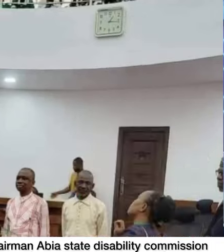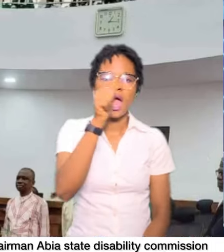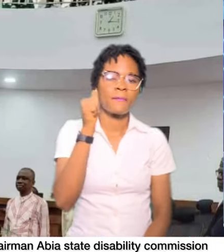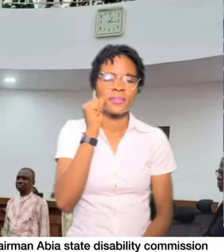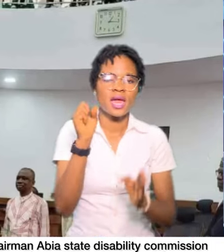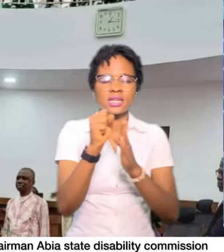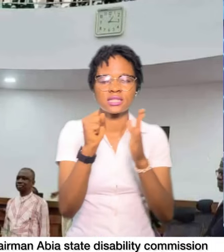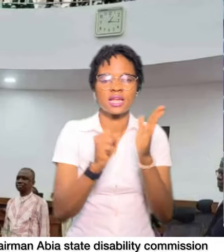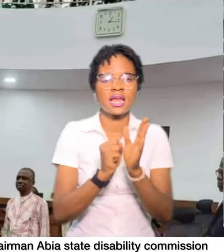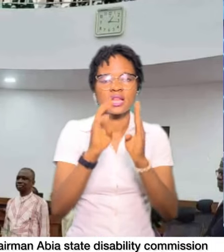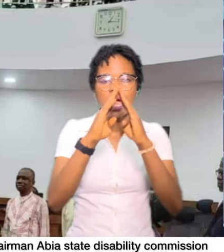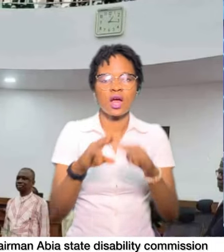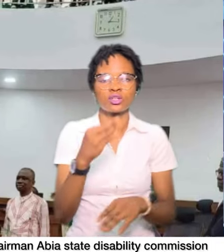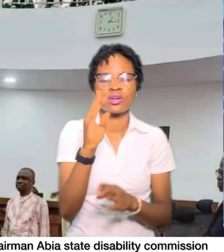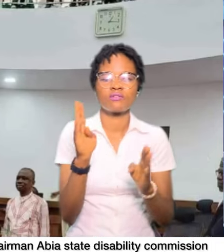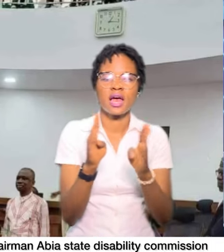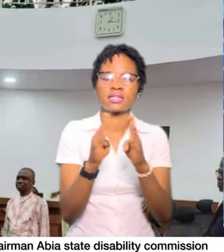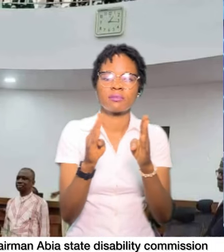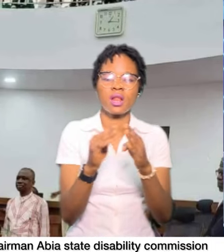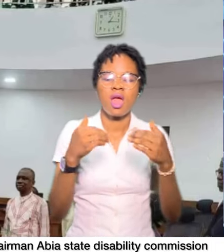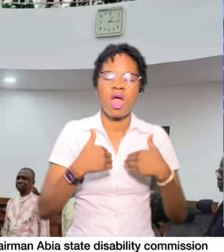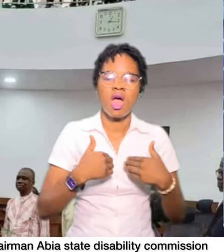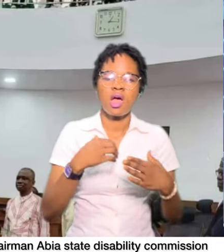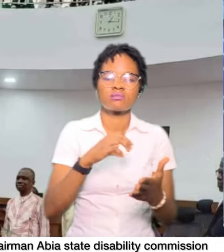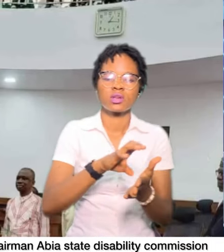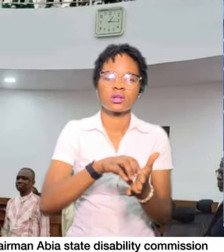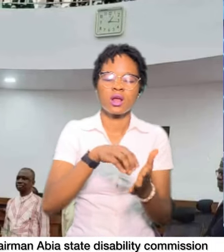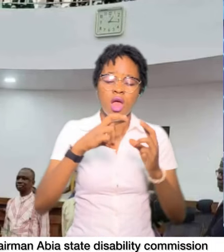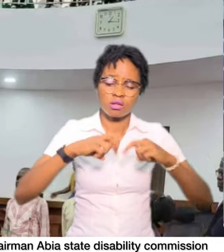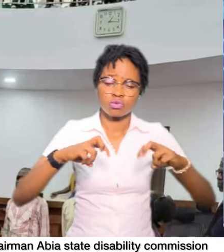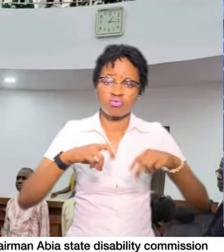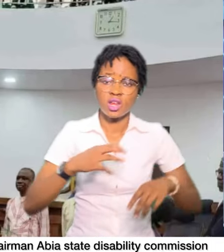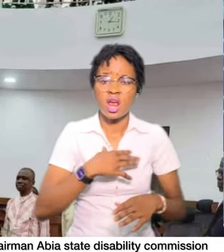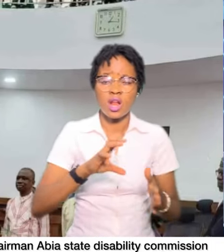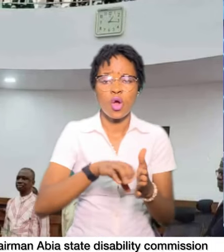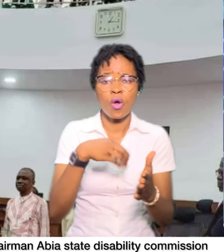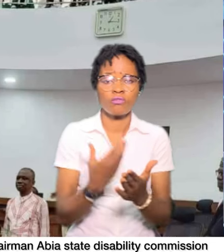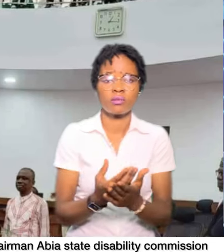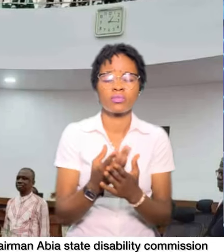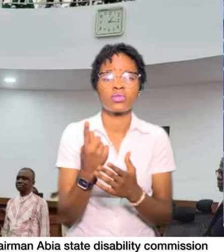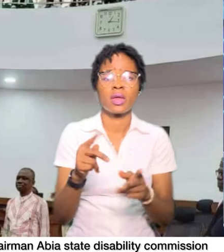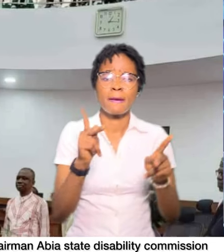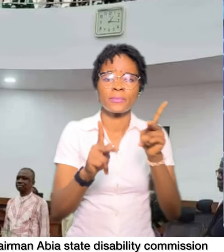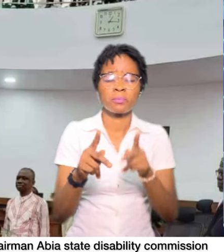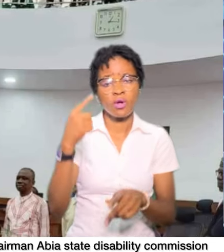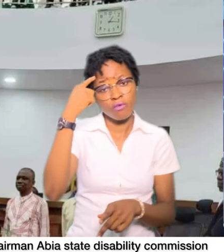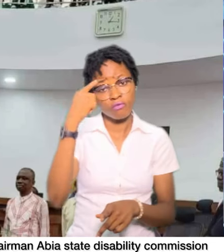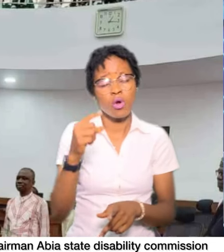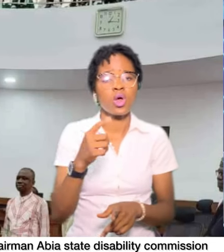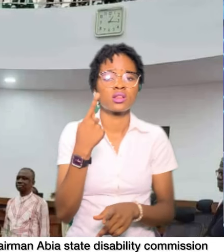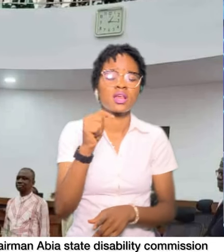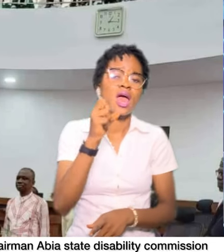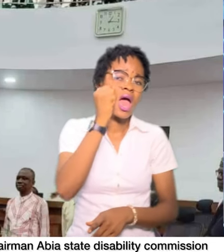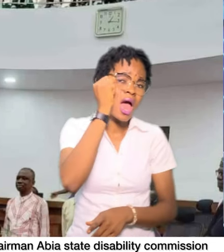The has approved and confirmed the nominees for the Abia